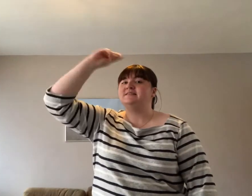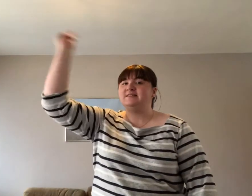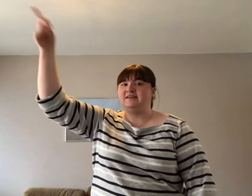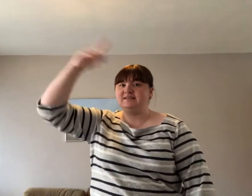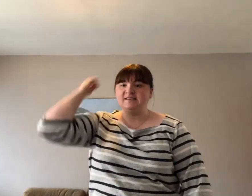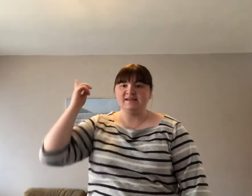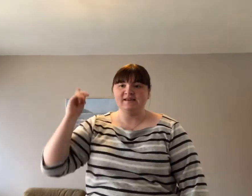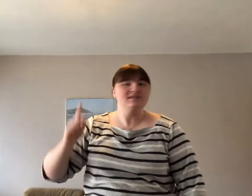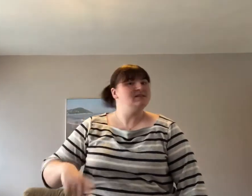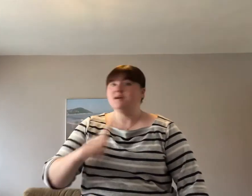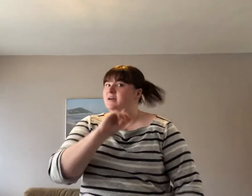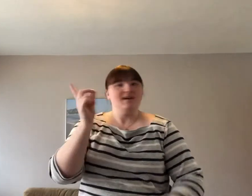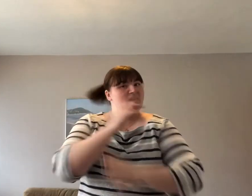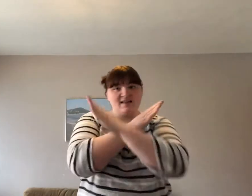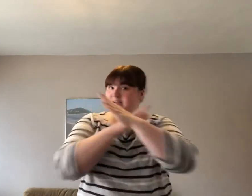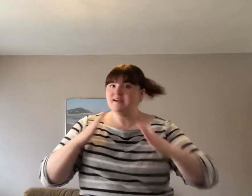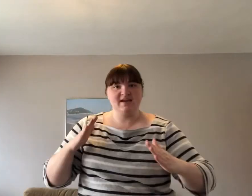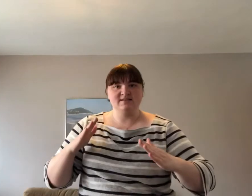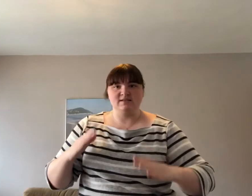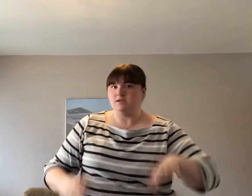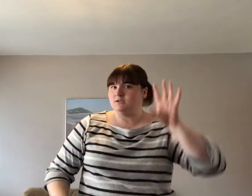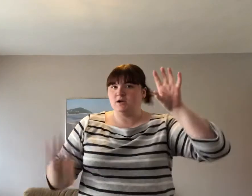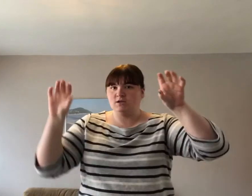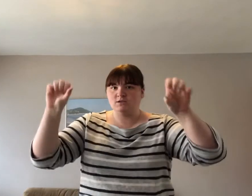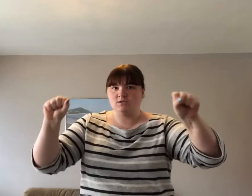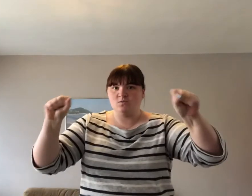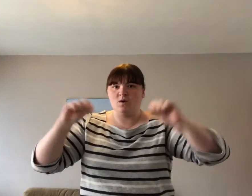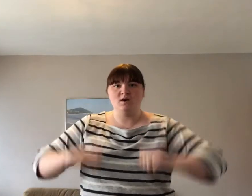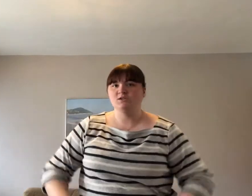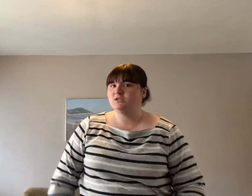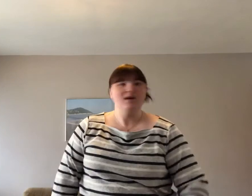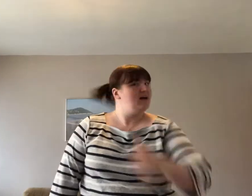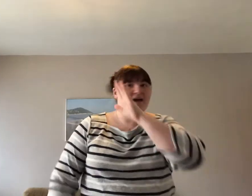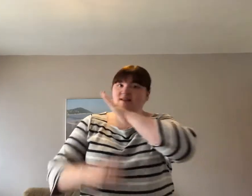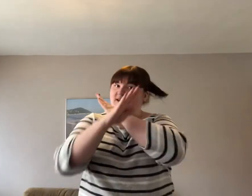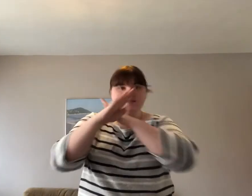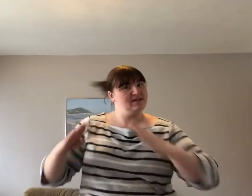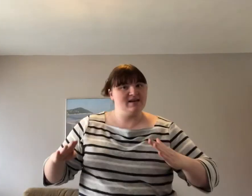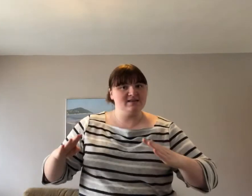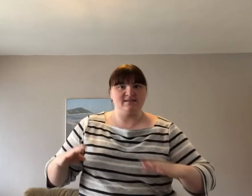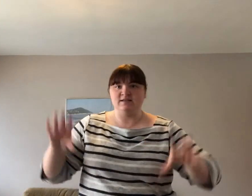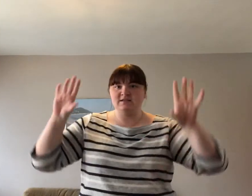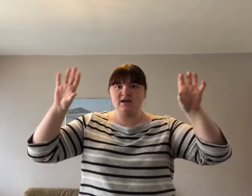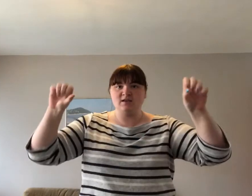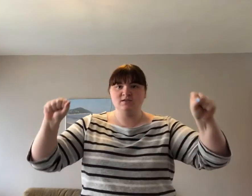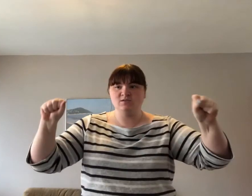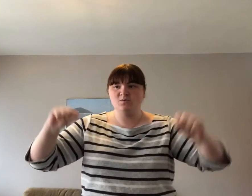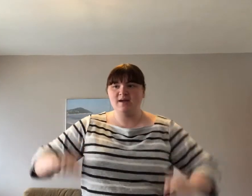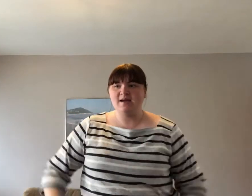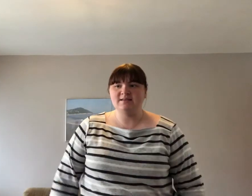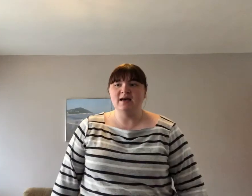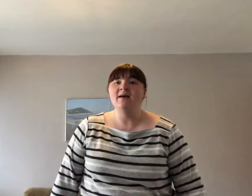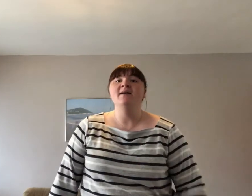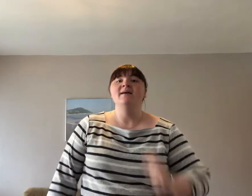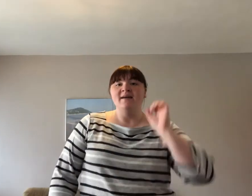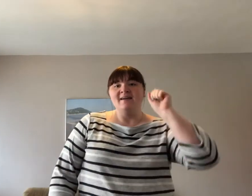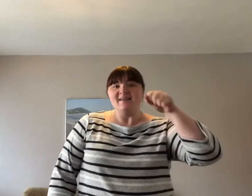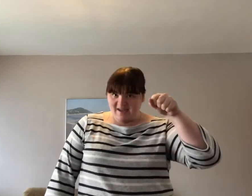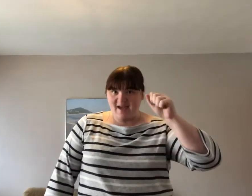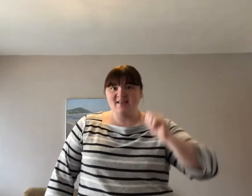-dee-dees. It isn't a squash and it isn't a squeeze. Yes,